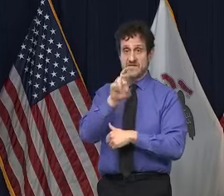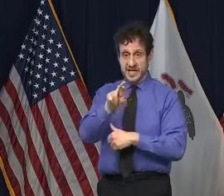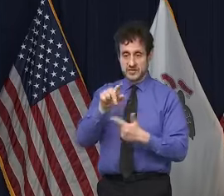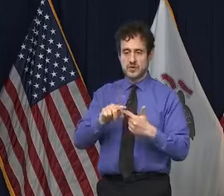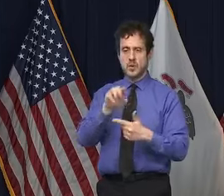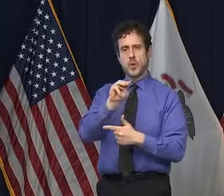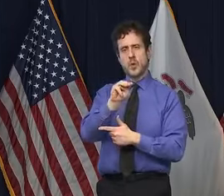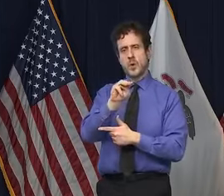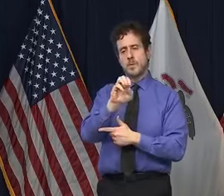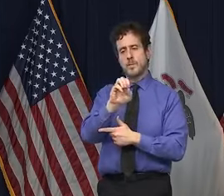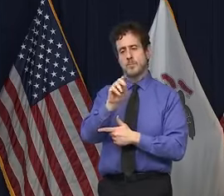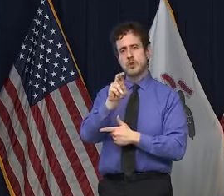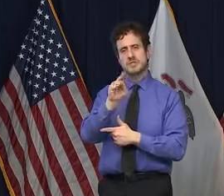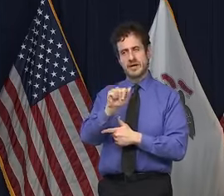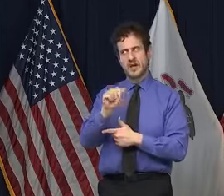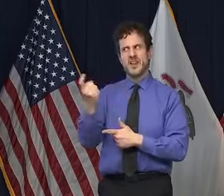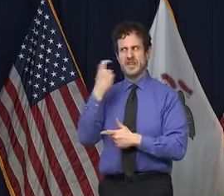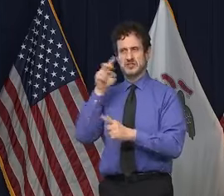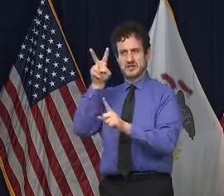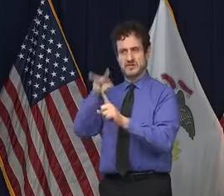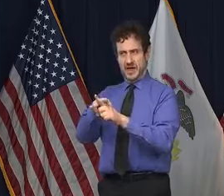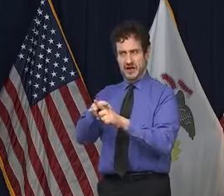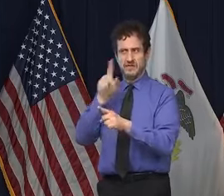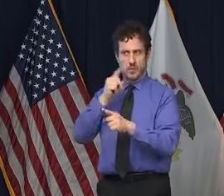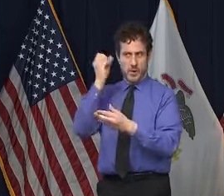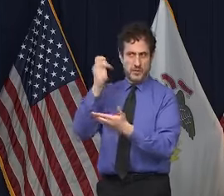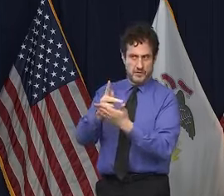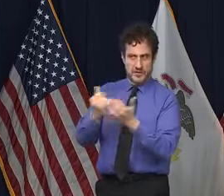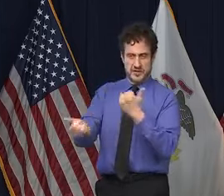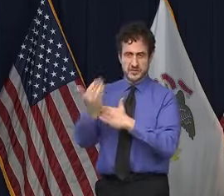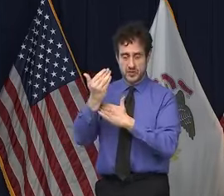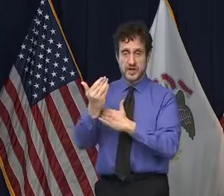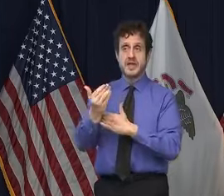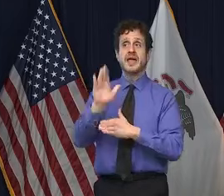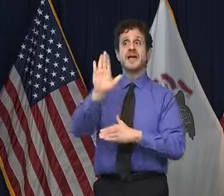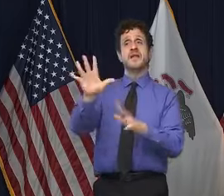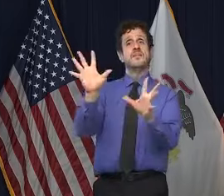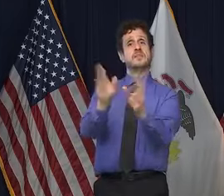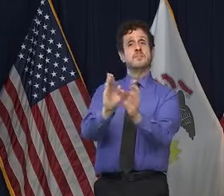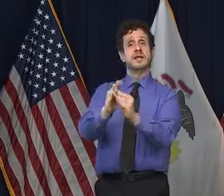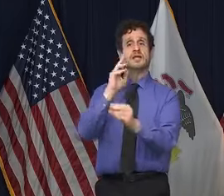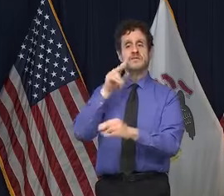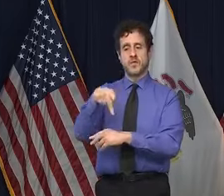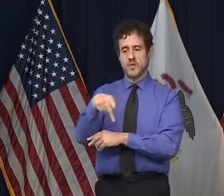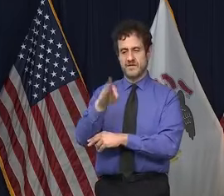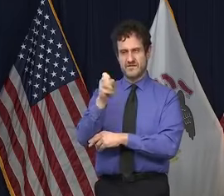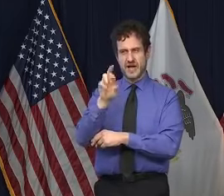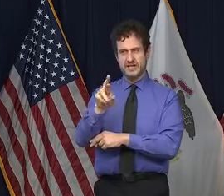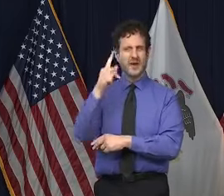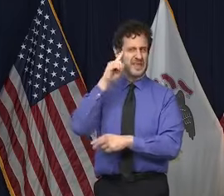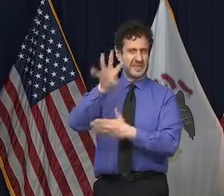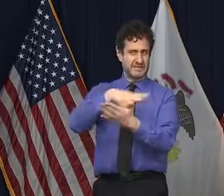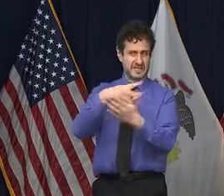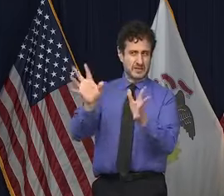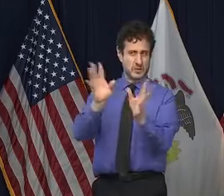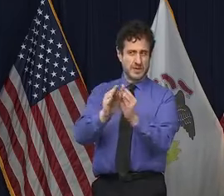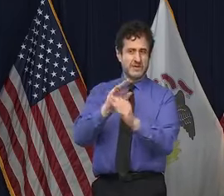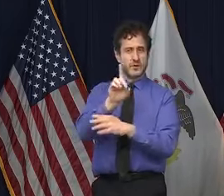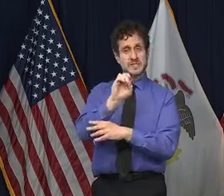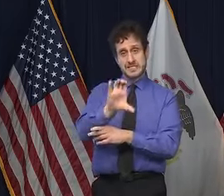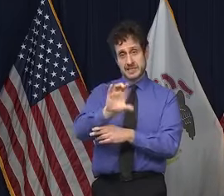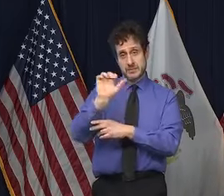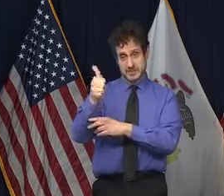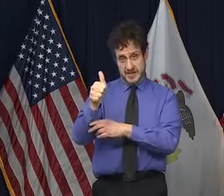this morning. The meeting about Pfizer seems to be scheduled for December 10th. Then,